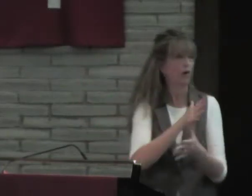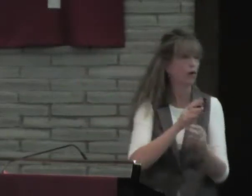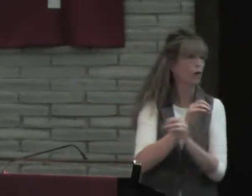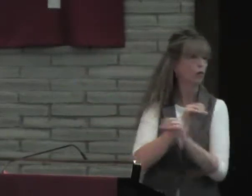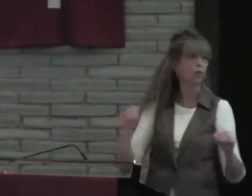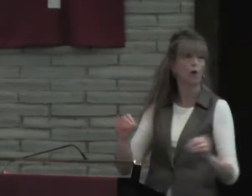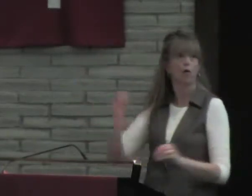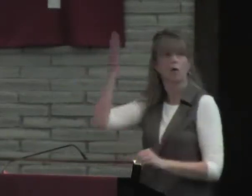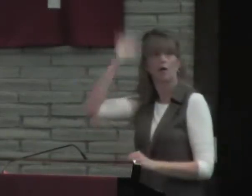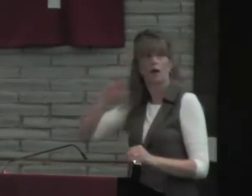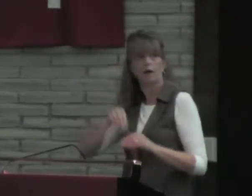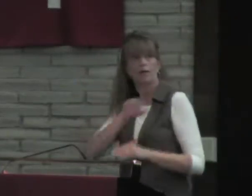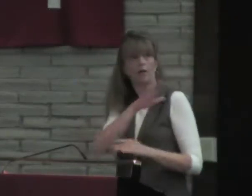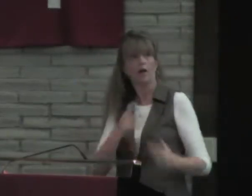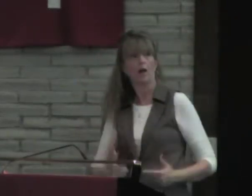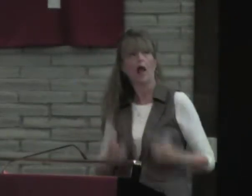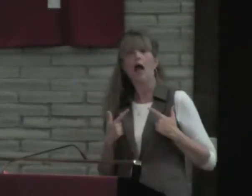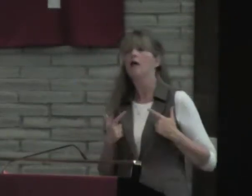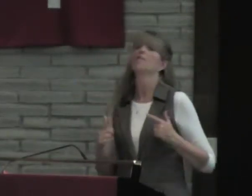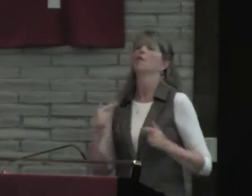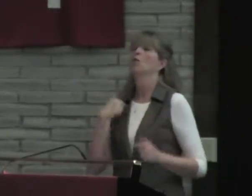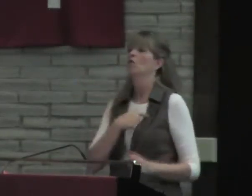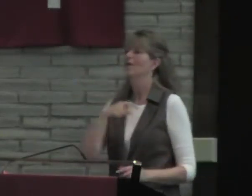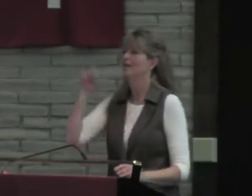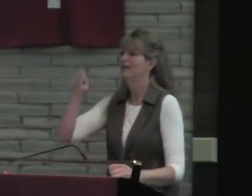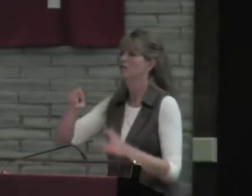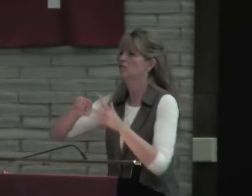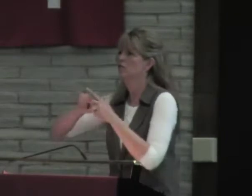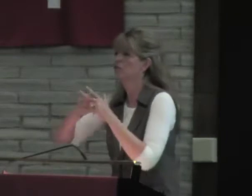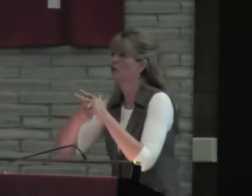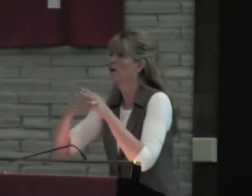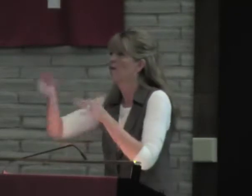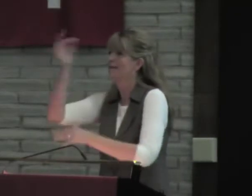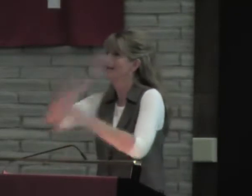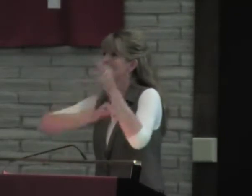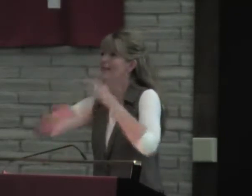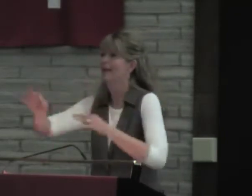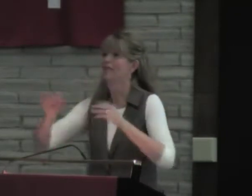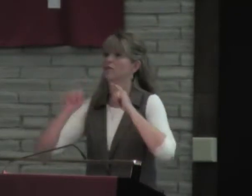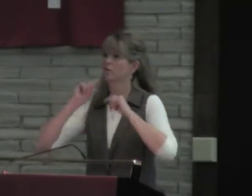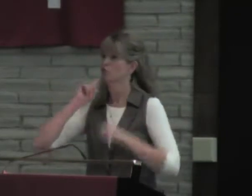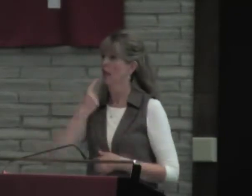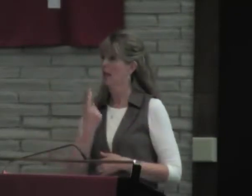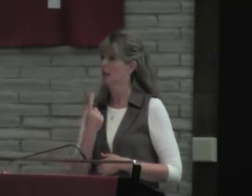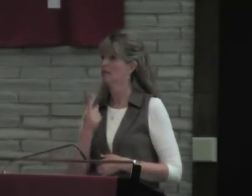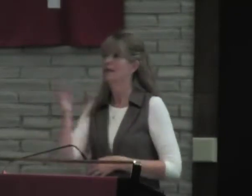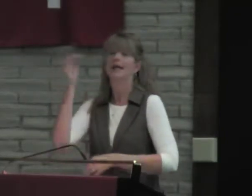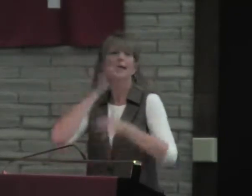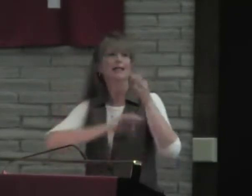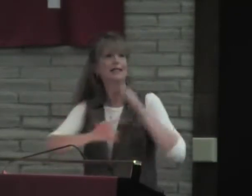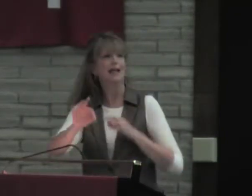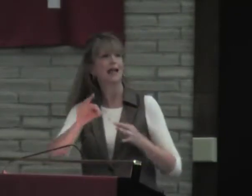or giving promotions or that God is not in their life. then we need to start instead of being jealous,